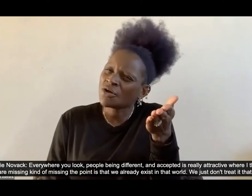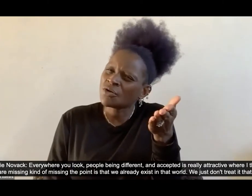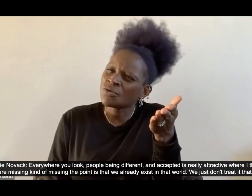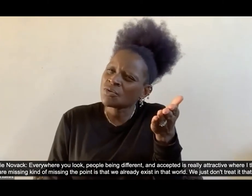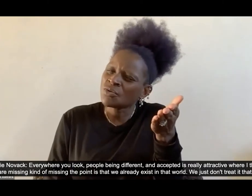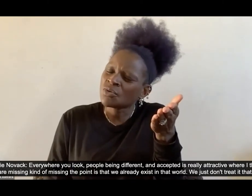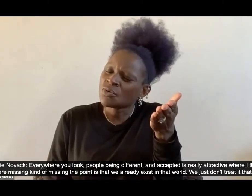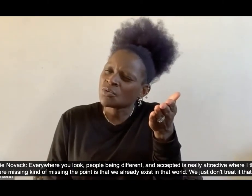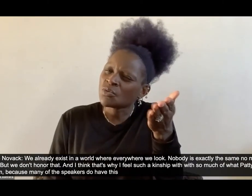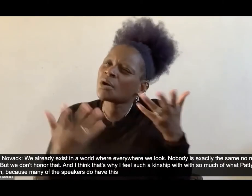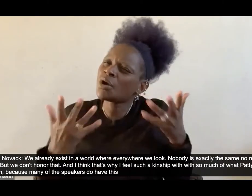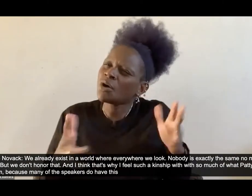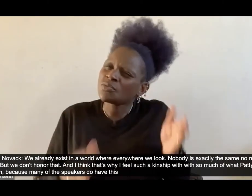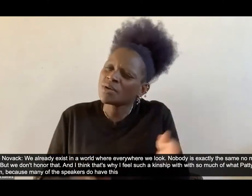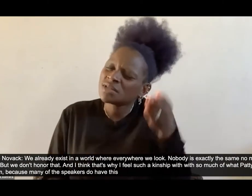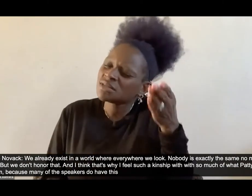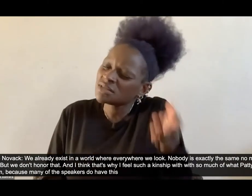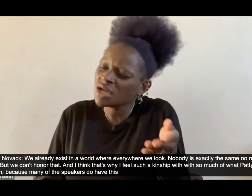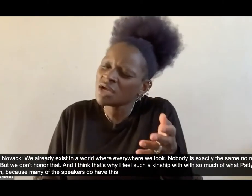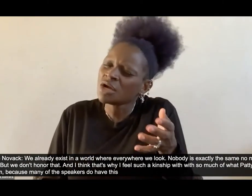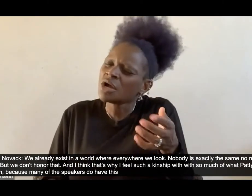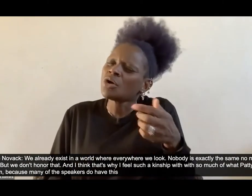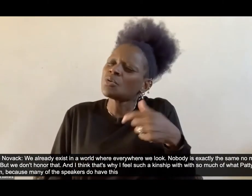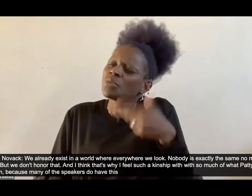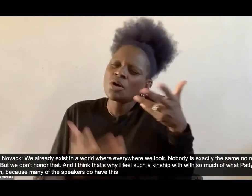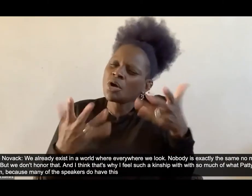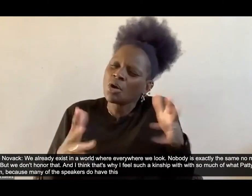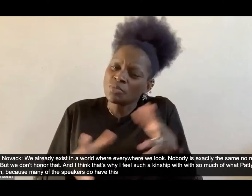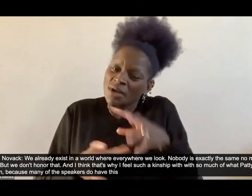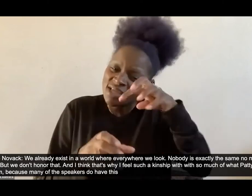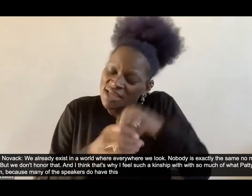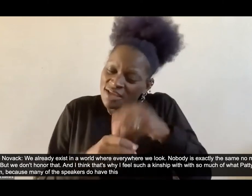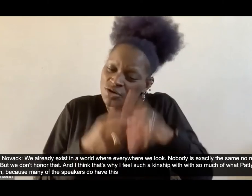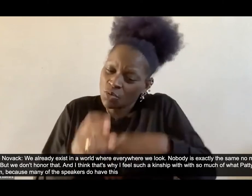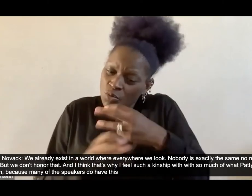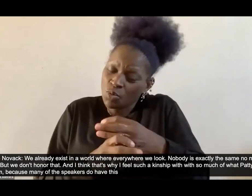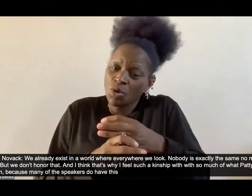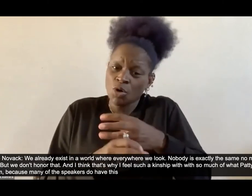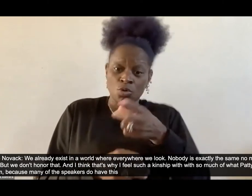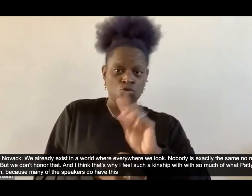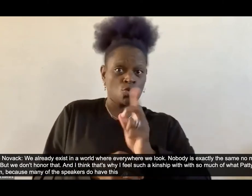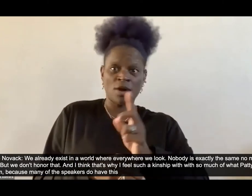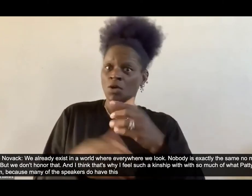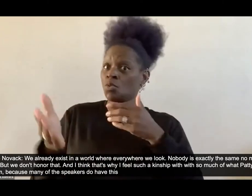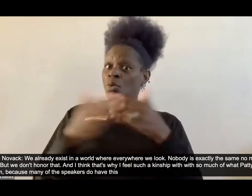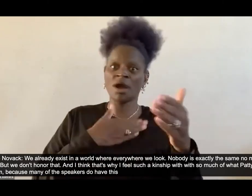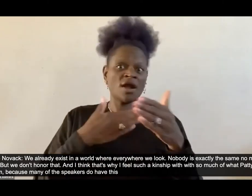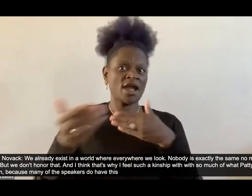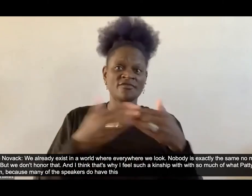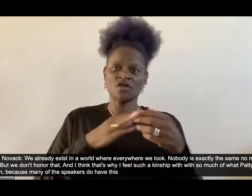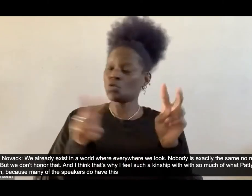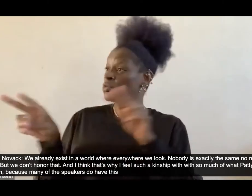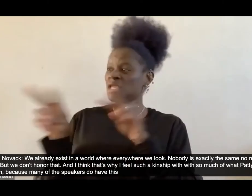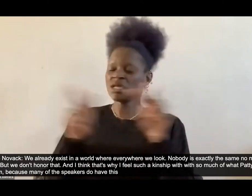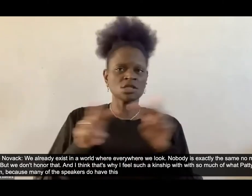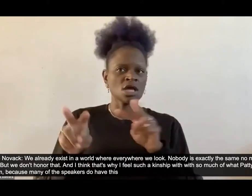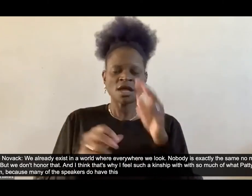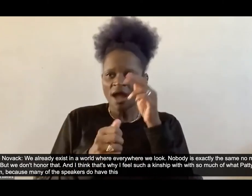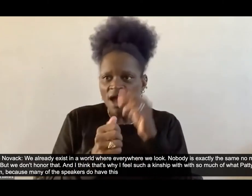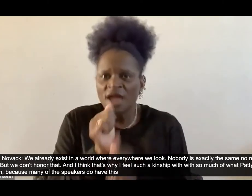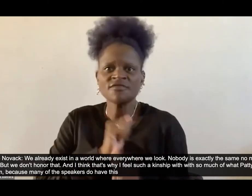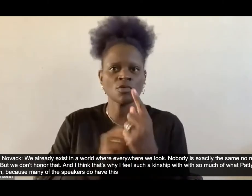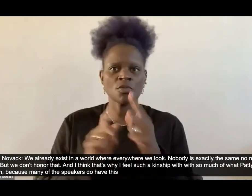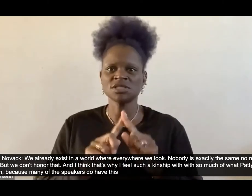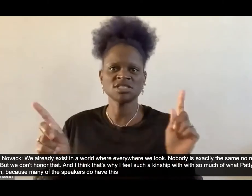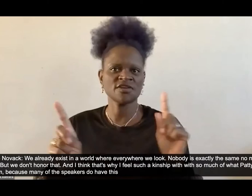um we already exist in a world where everywhere we look no body is exactly the same no mind is exactly the